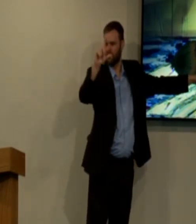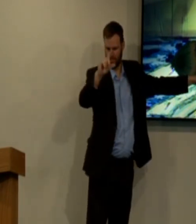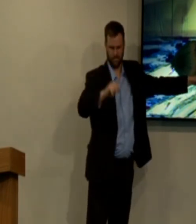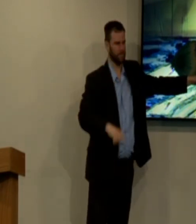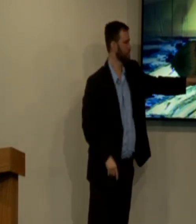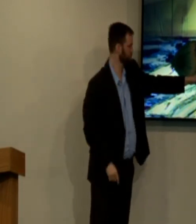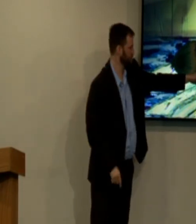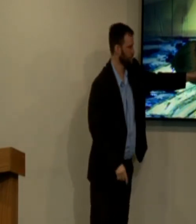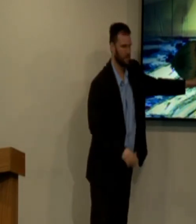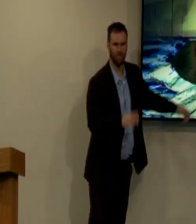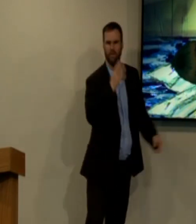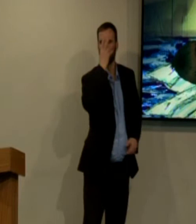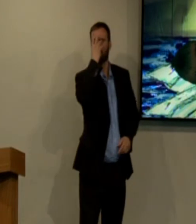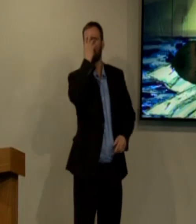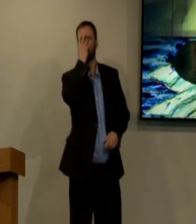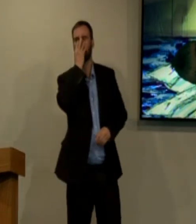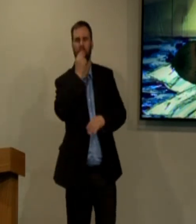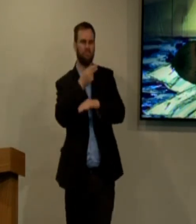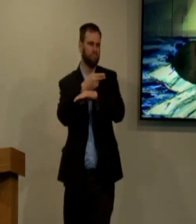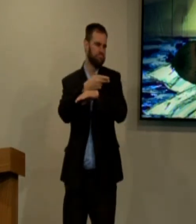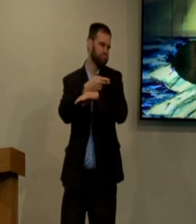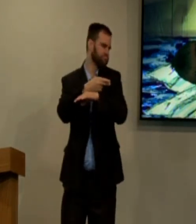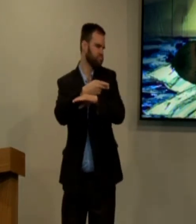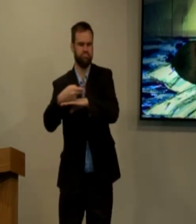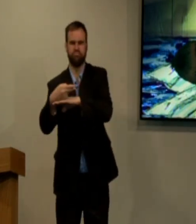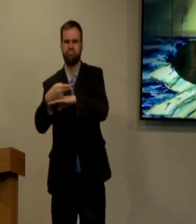so this right here is a picture of Samuel asleep.